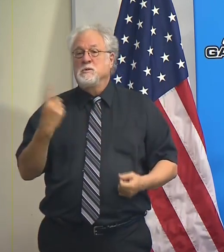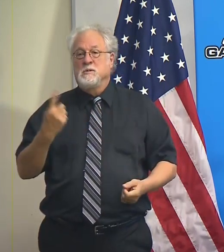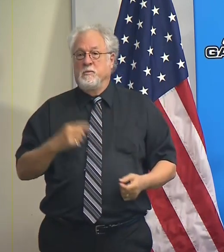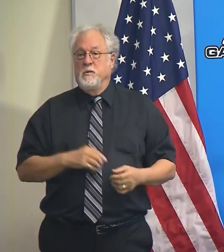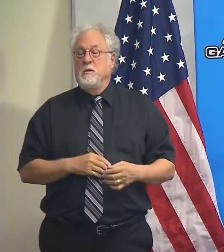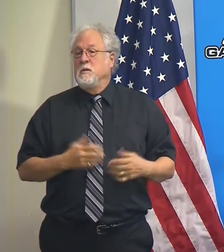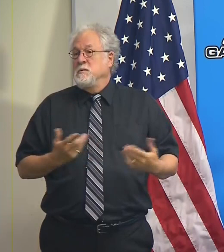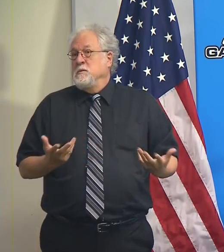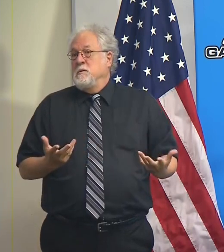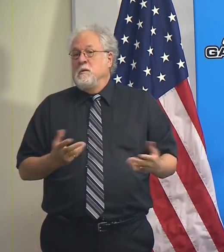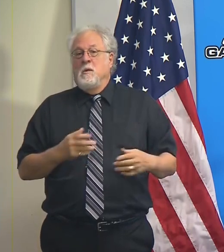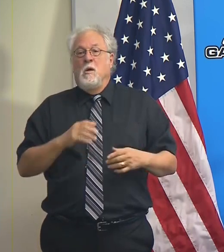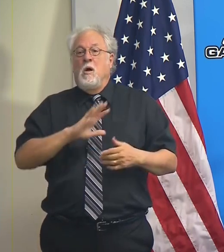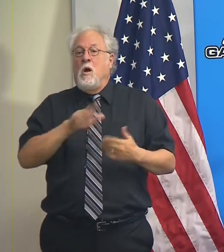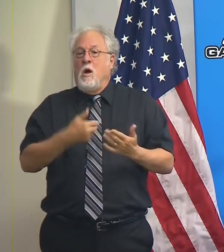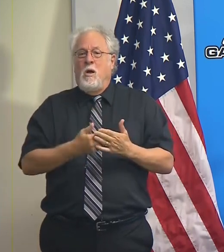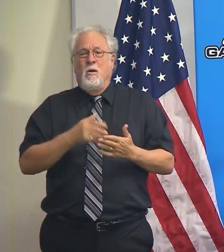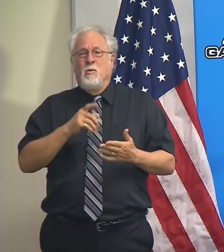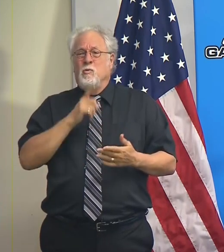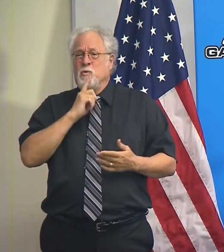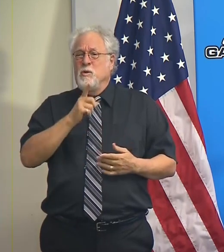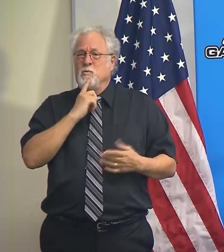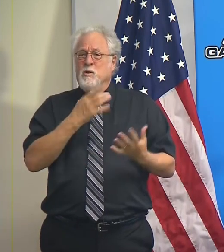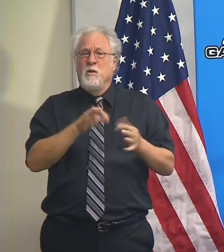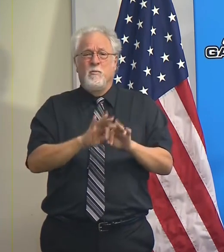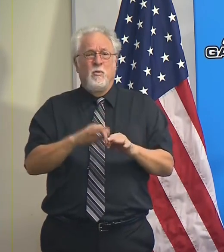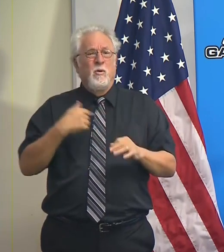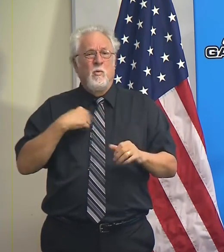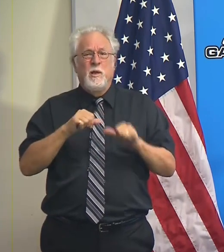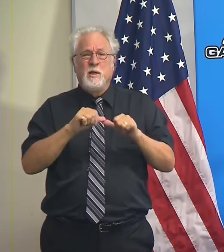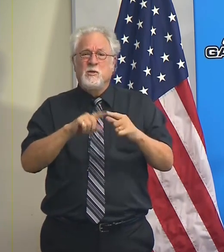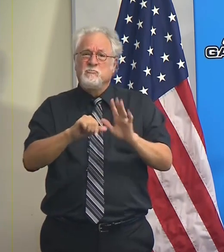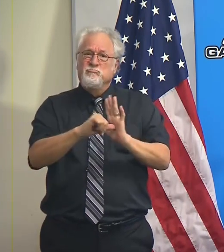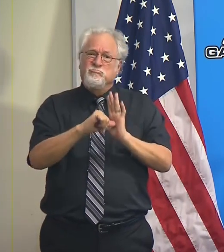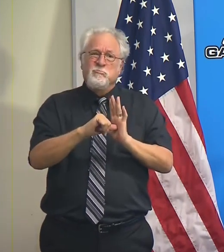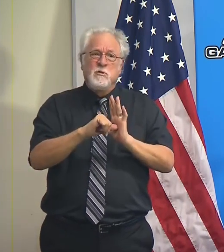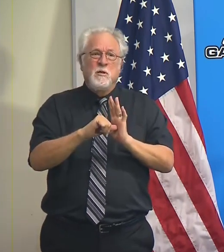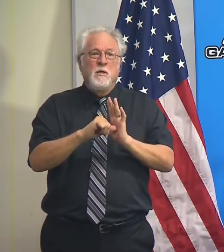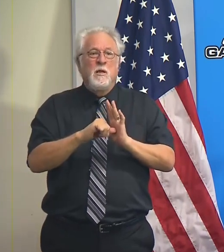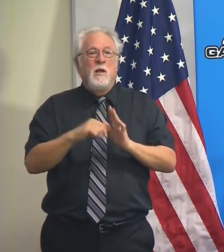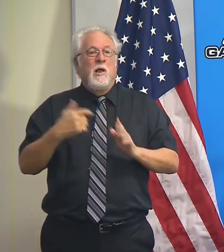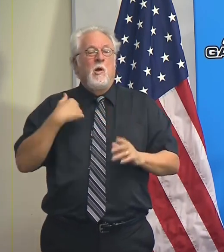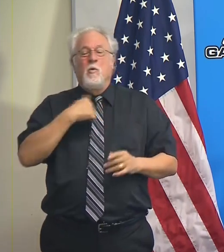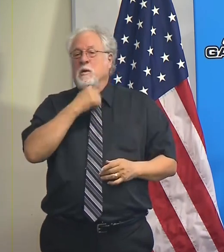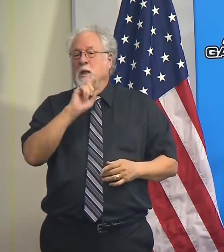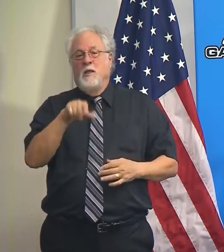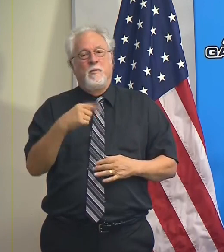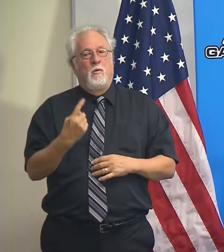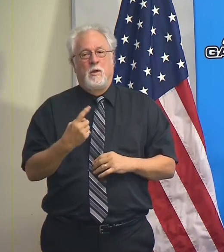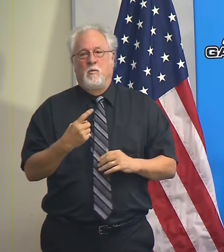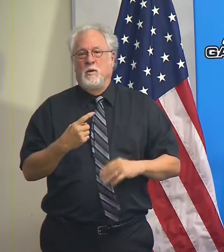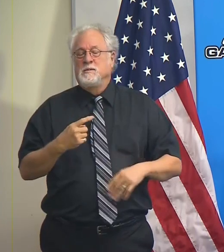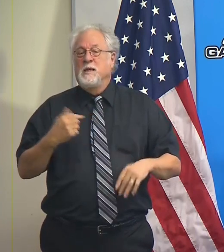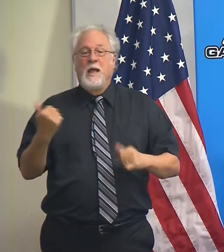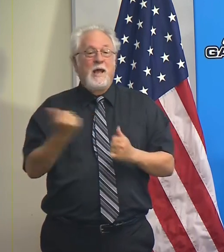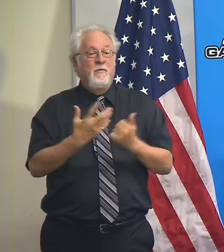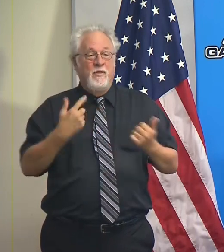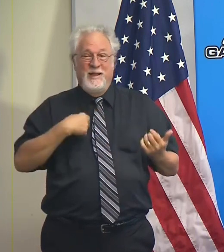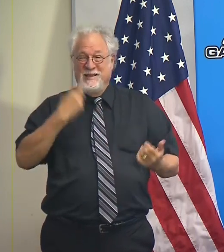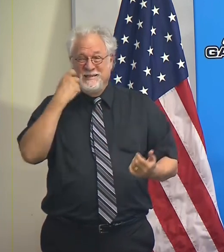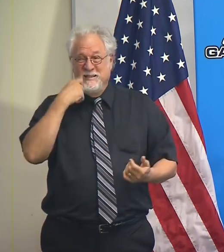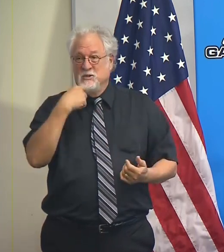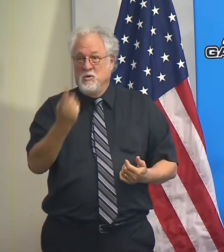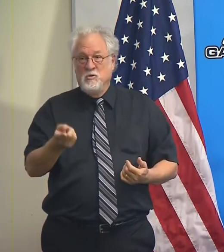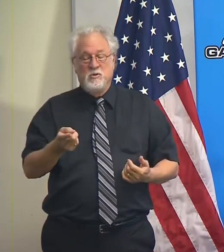something like that. So all of this is really, really important. And we continue to stress it. And we're not the only ones. Everything that I just